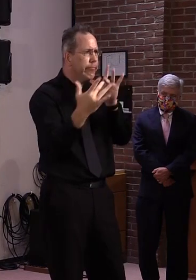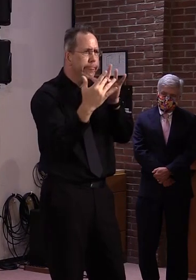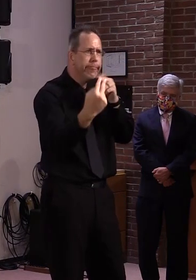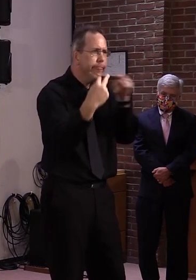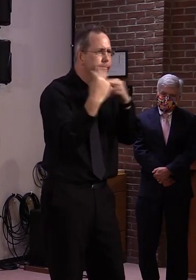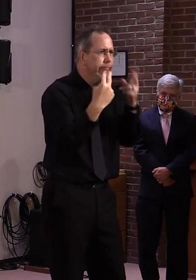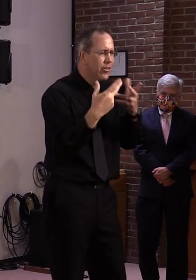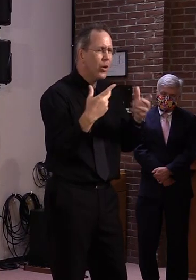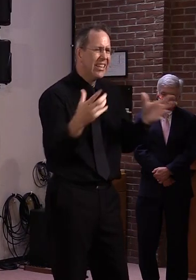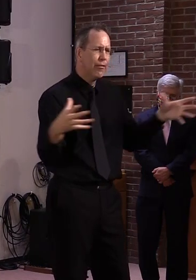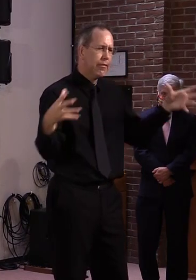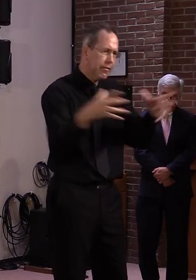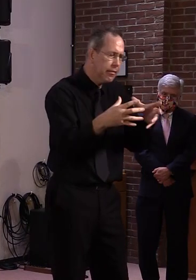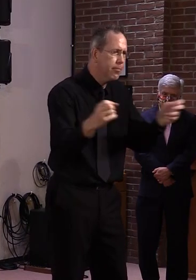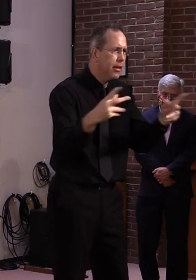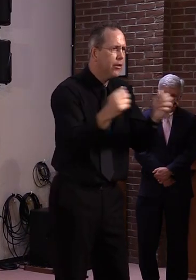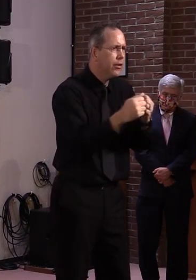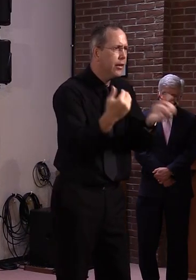Okay, thank you.